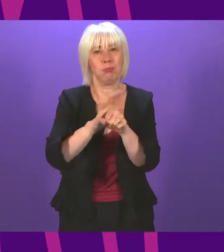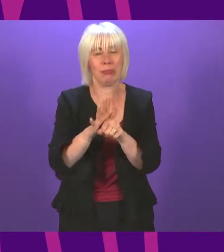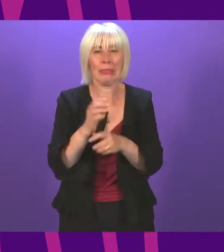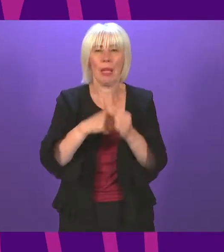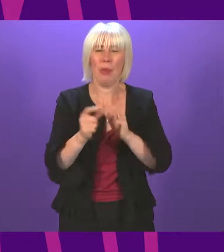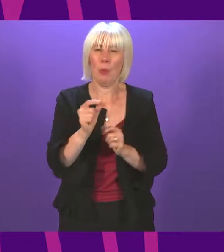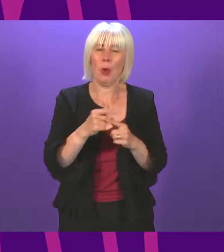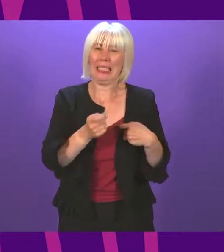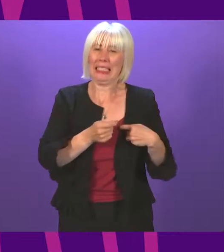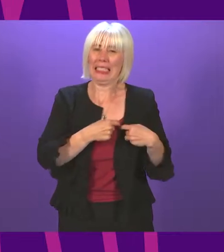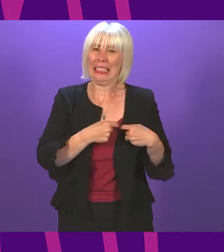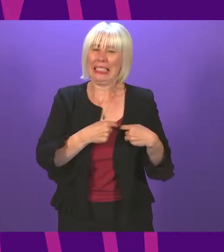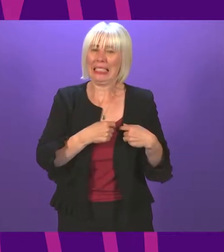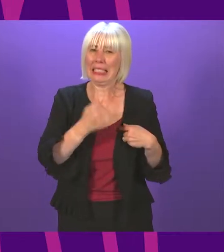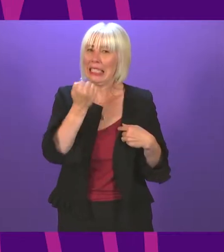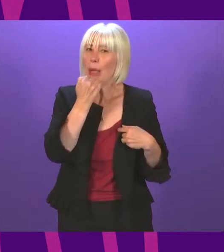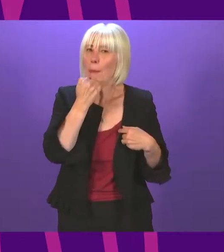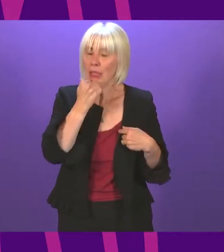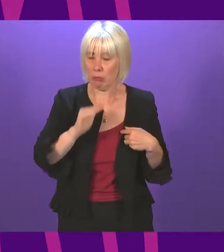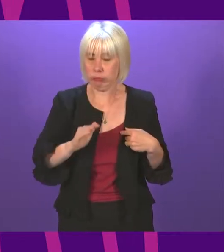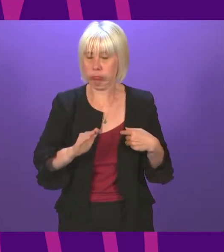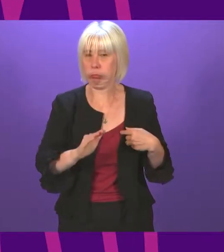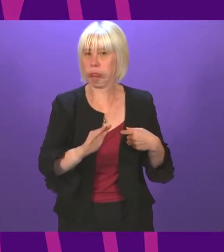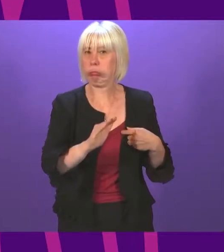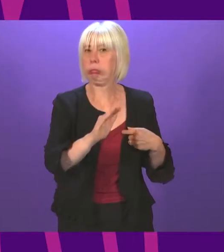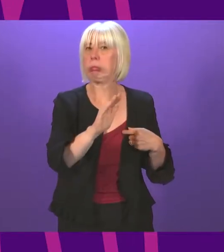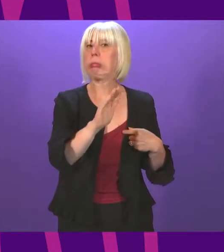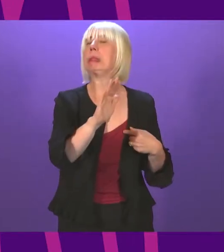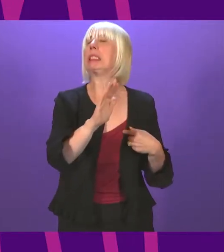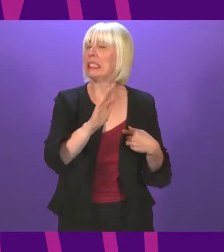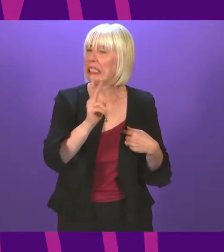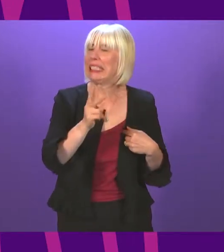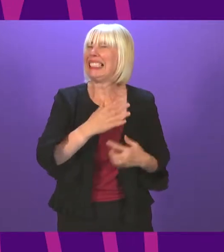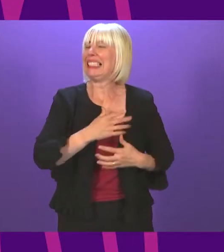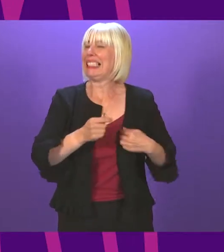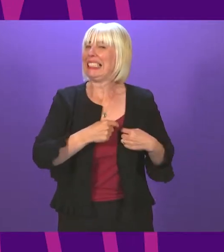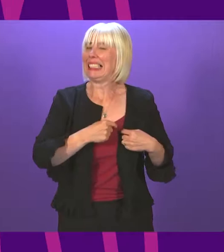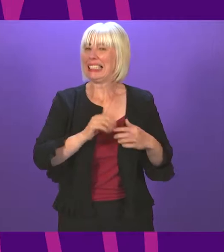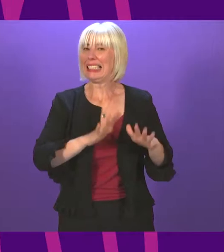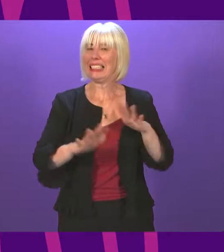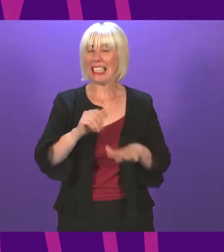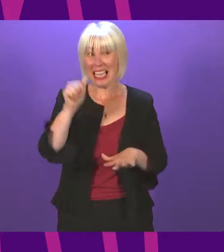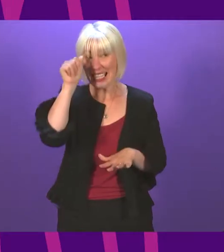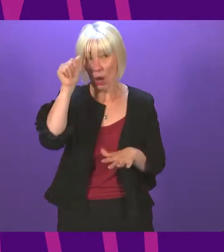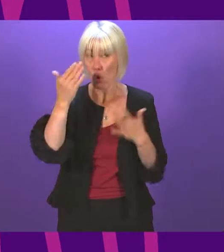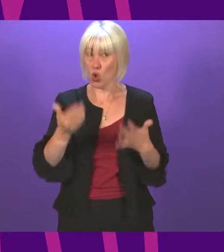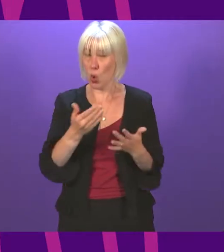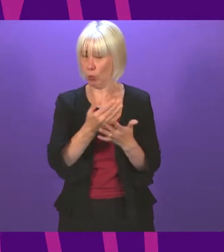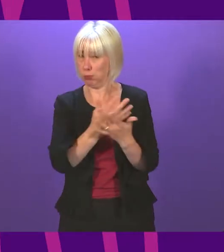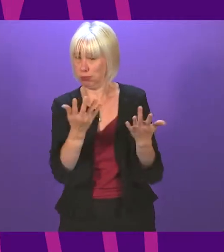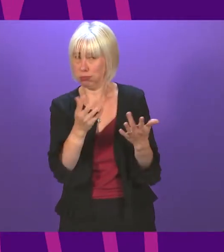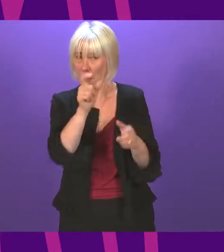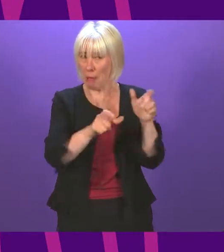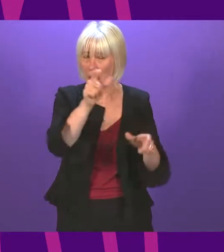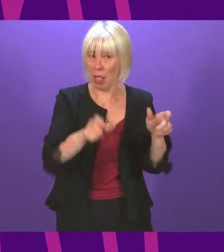anxious about the rising cases in recent weeks. think it is getting to the stage now where I know quite a large number of individuals and families